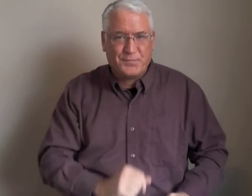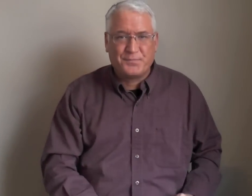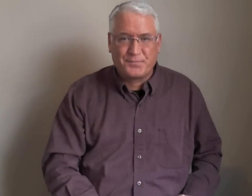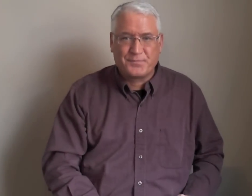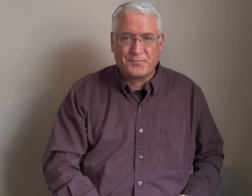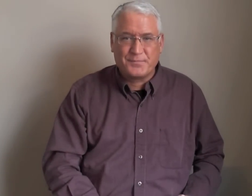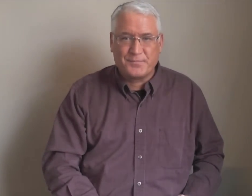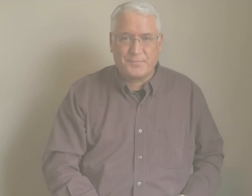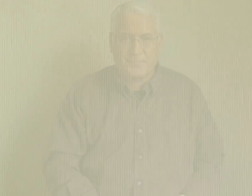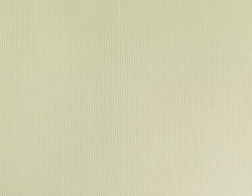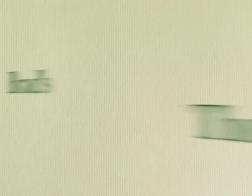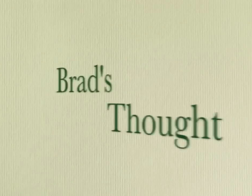character.